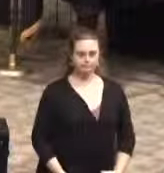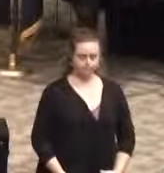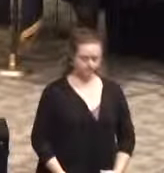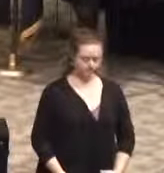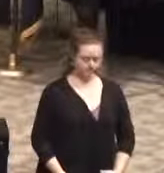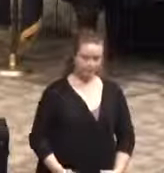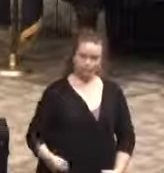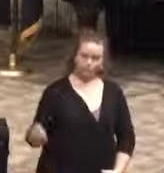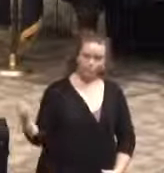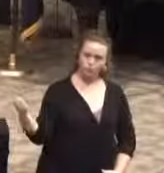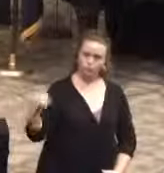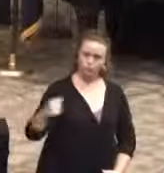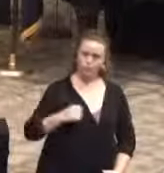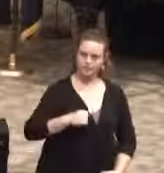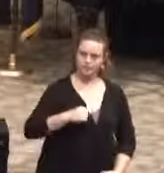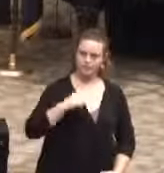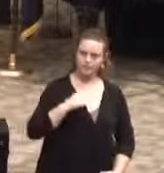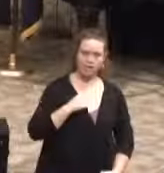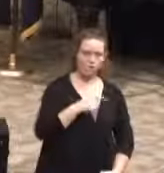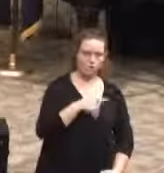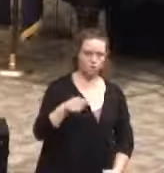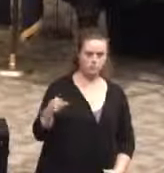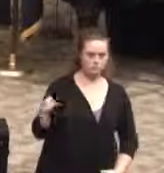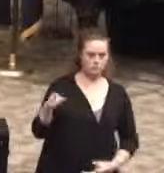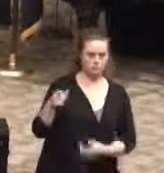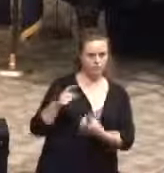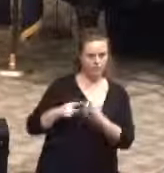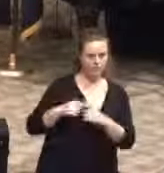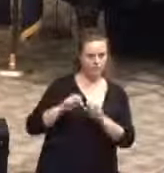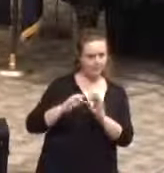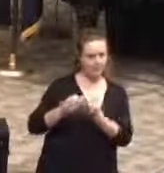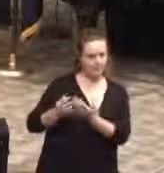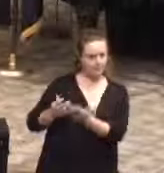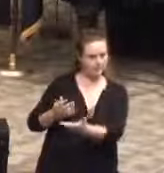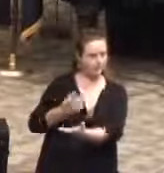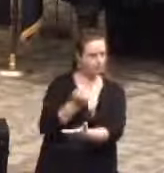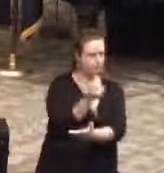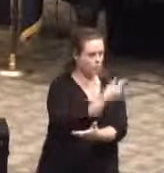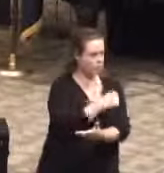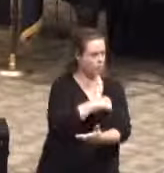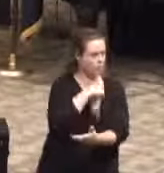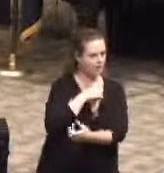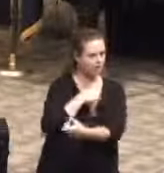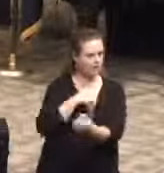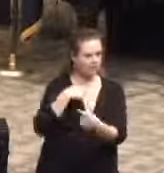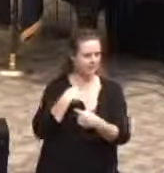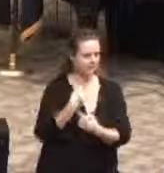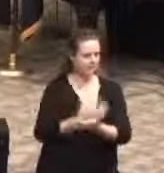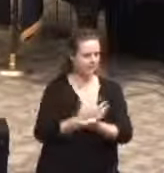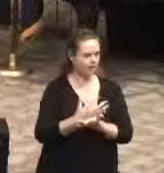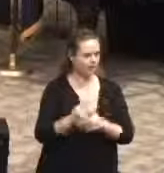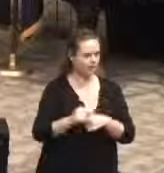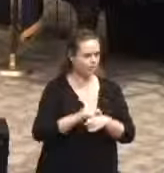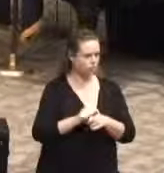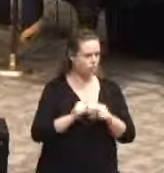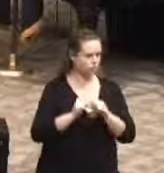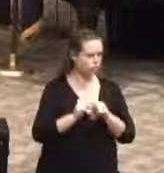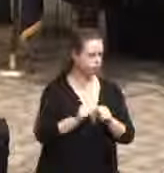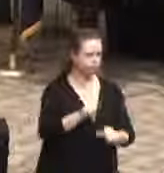Each of you should be very proud of your friends and family members that are sitting here before you today. They've gone through an extensive five weeks of training.